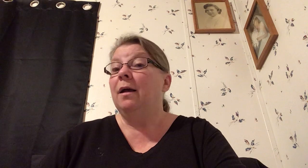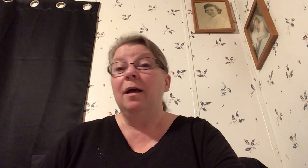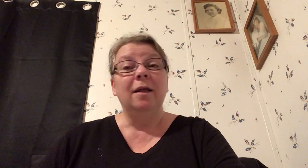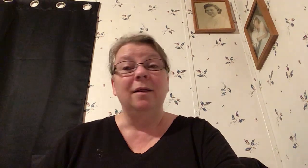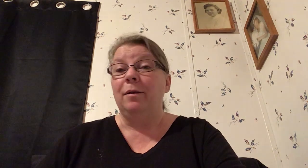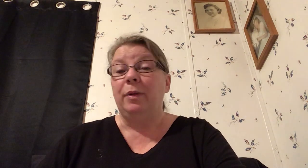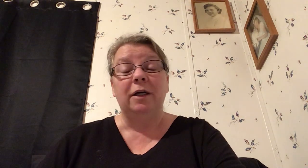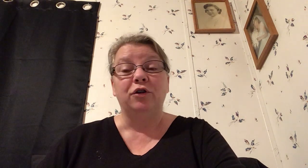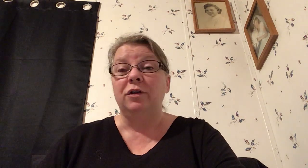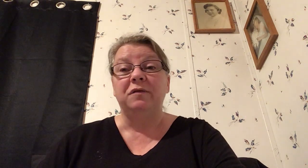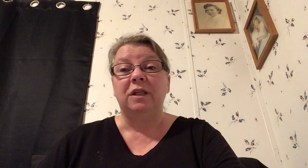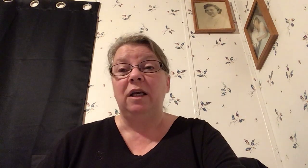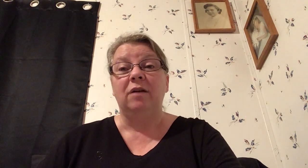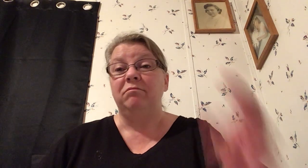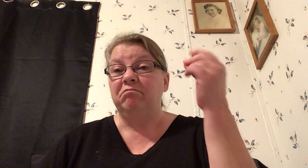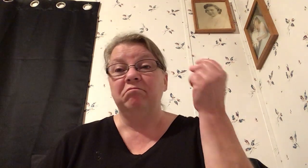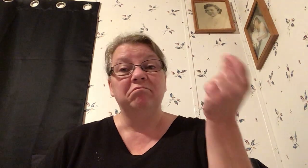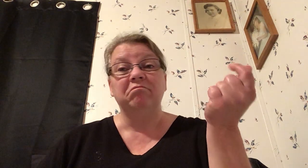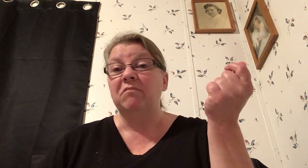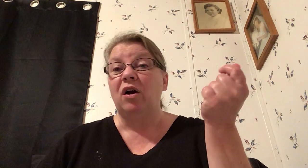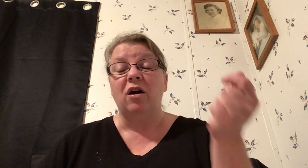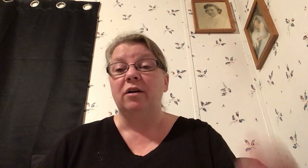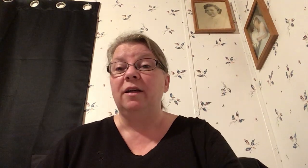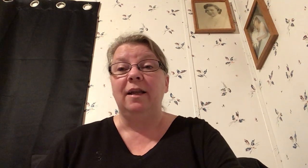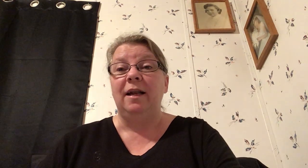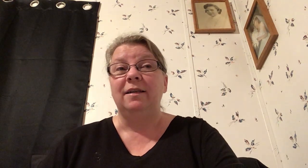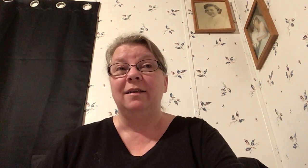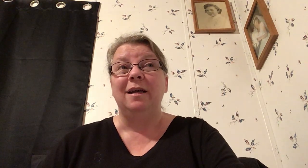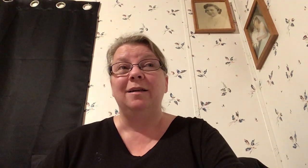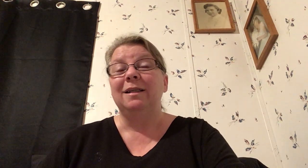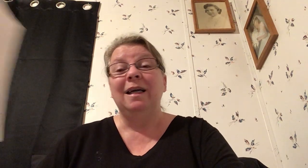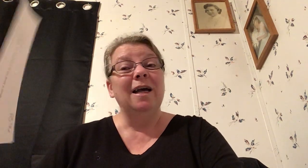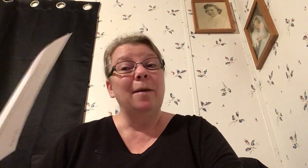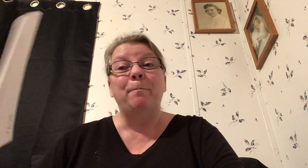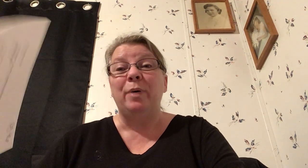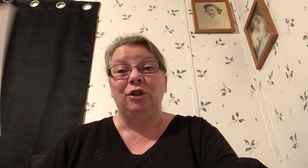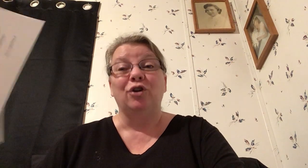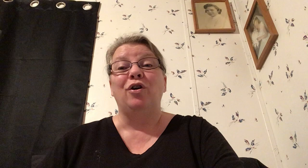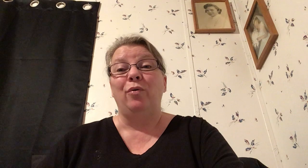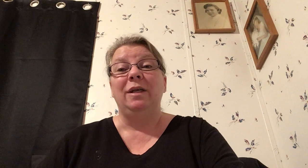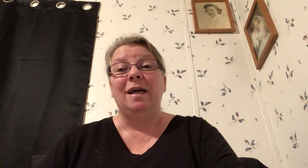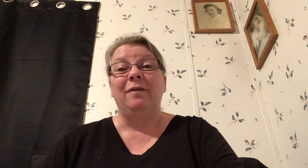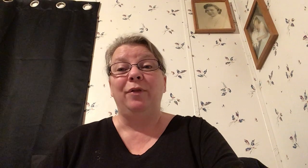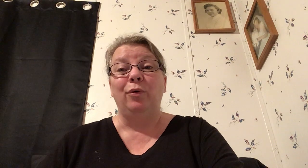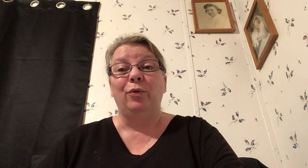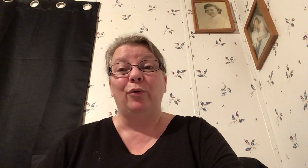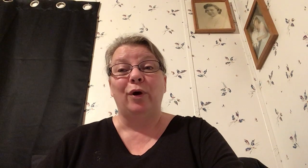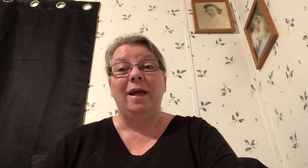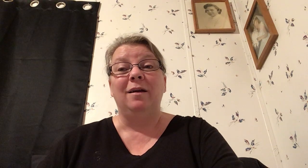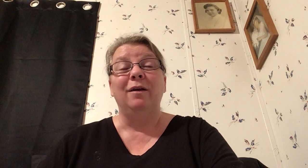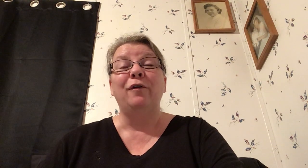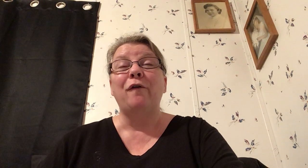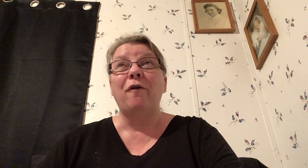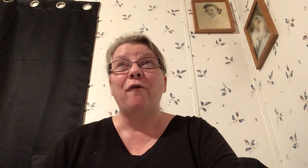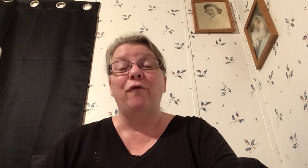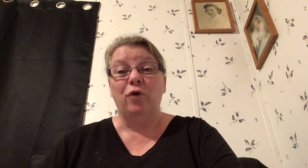the pleasures of sin are gone in an instant but you're going to have the regret for